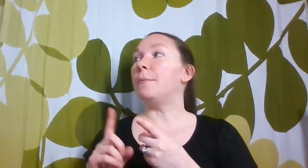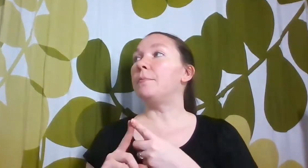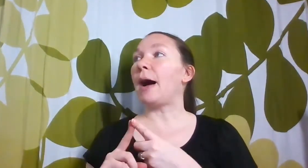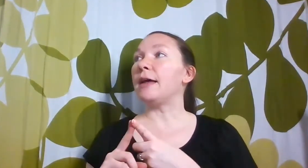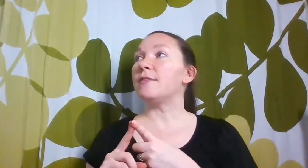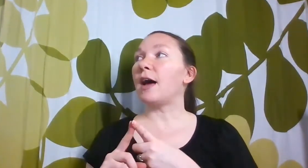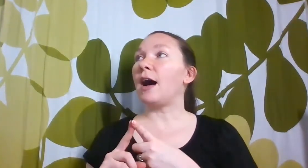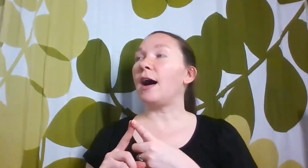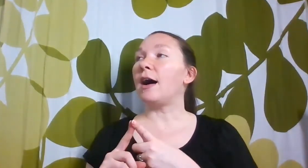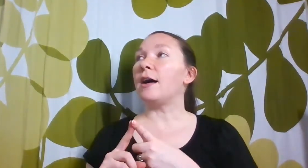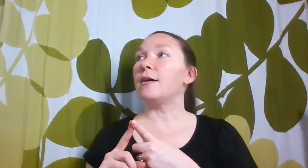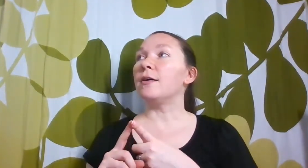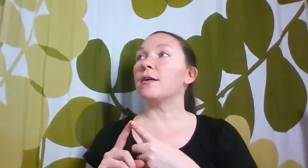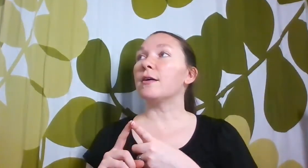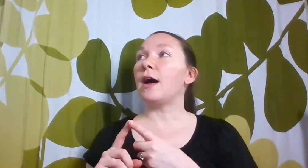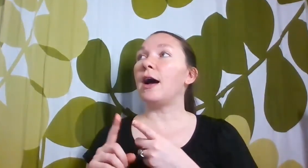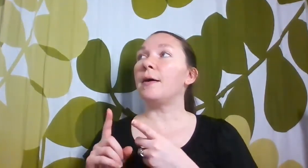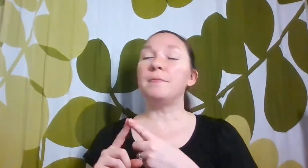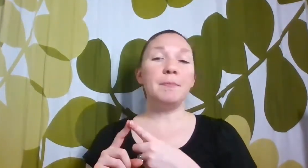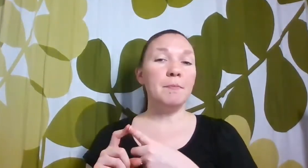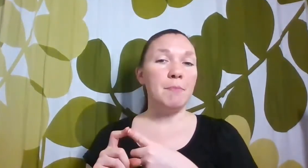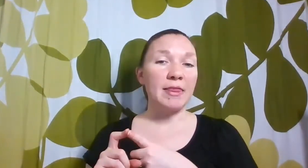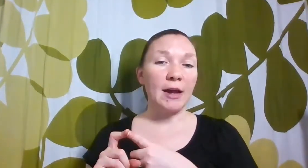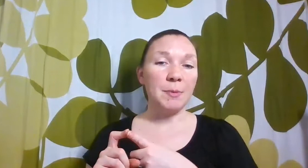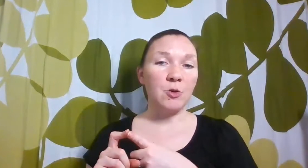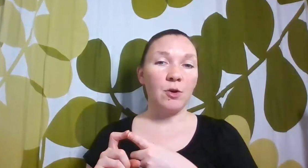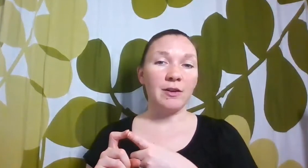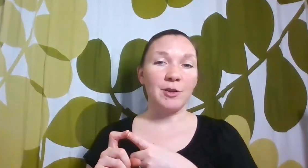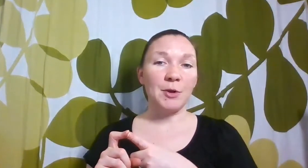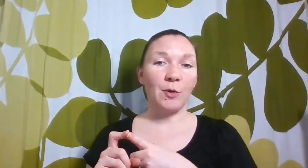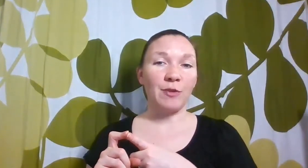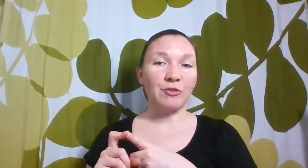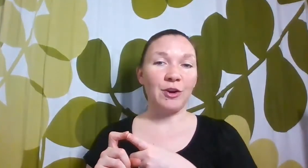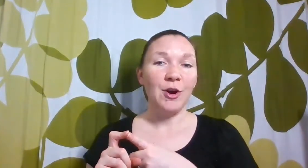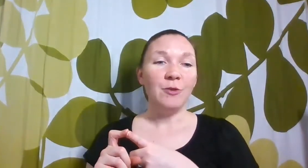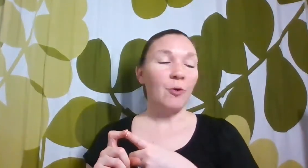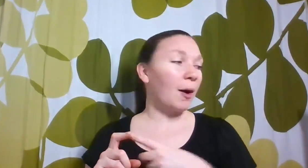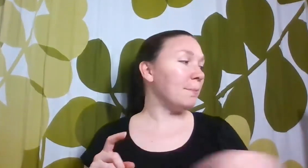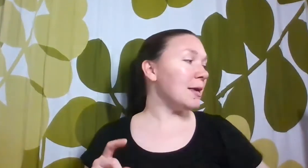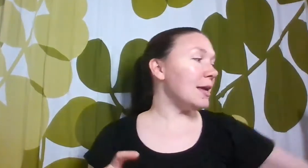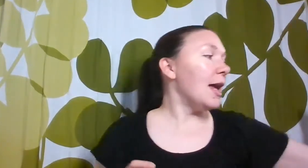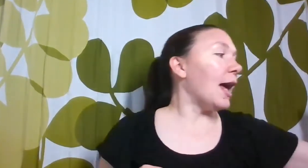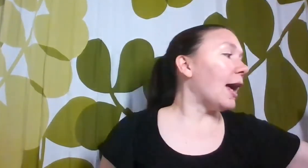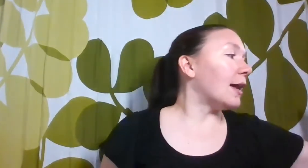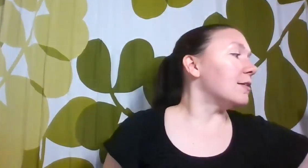But that'll be cool because it'll be a refresher for me. And